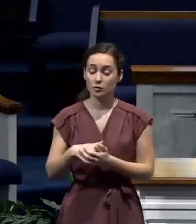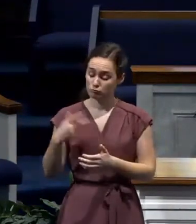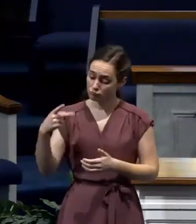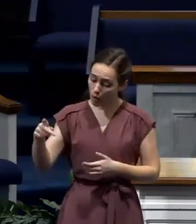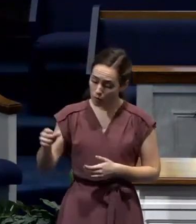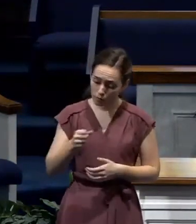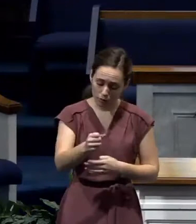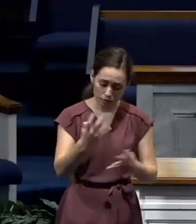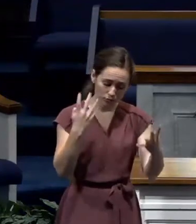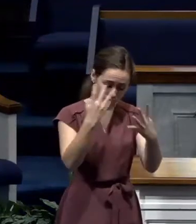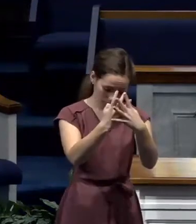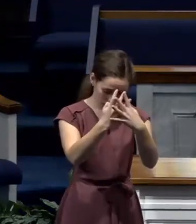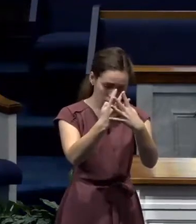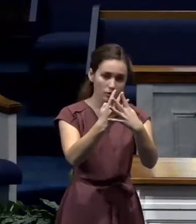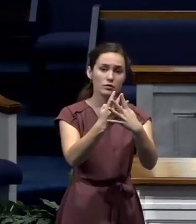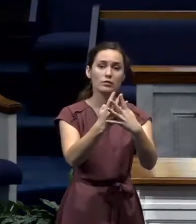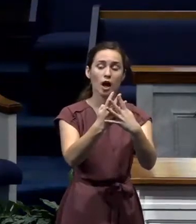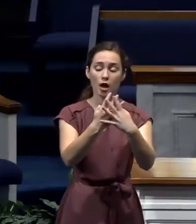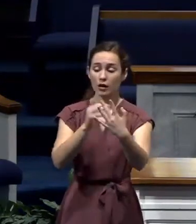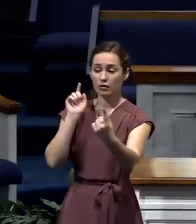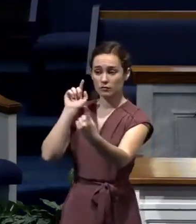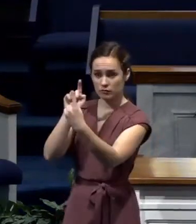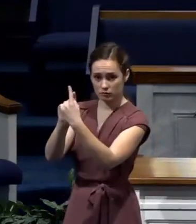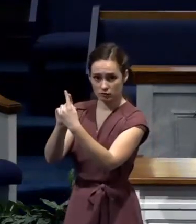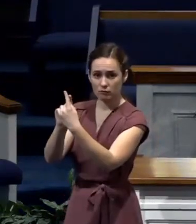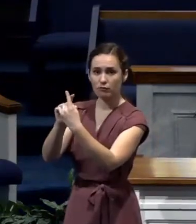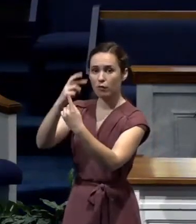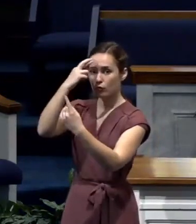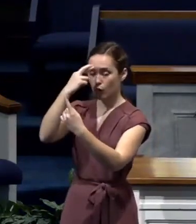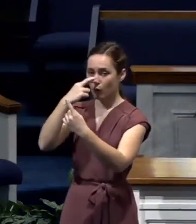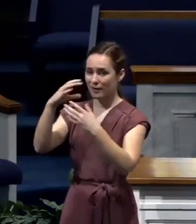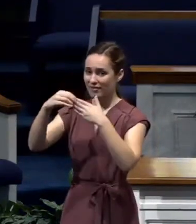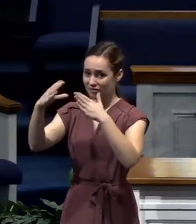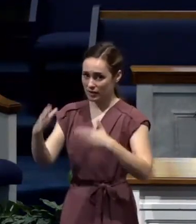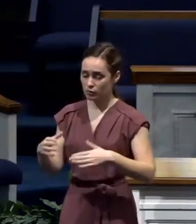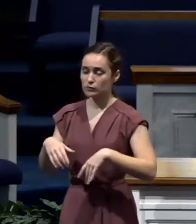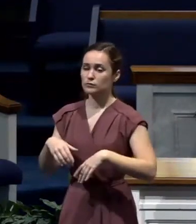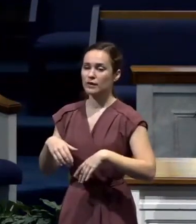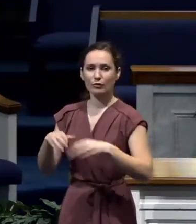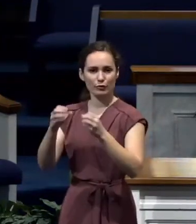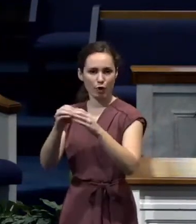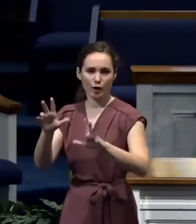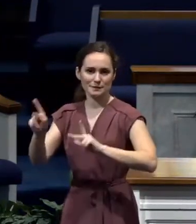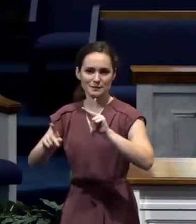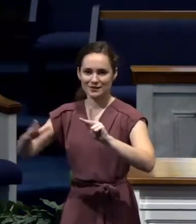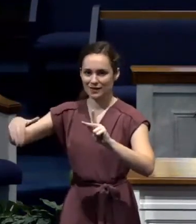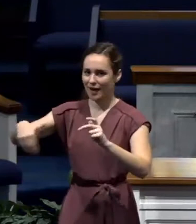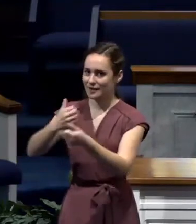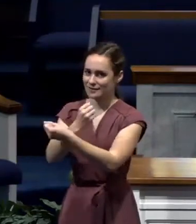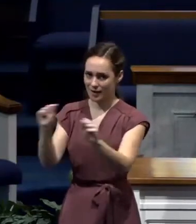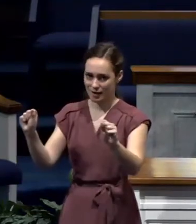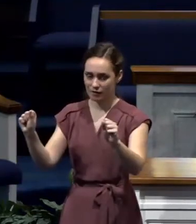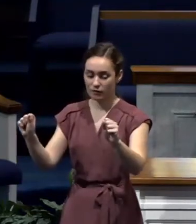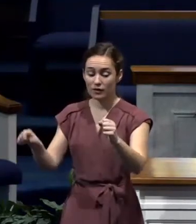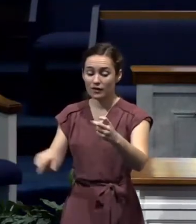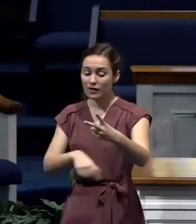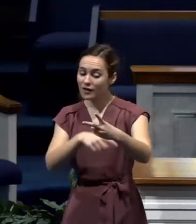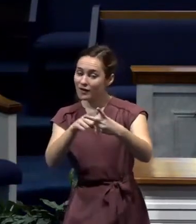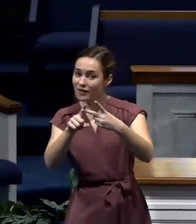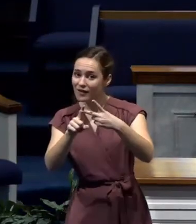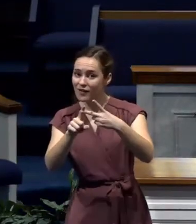gave him contact with lost people that didn't normally hear the gospel and they were getting saved, but it was also